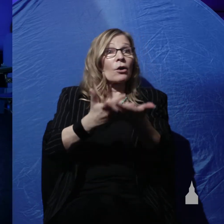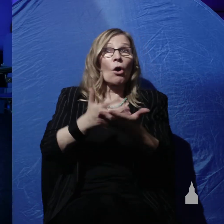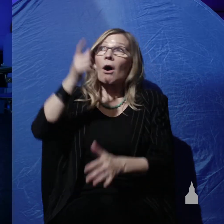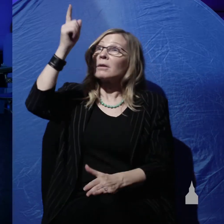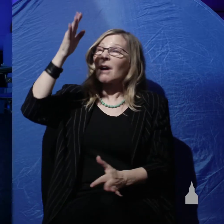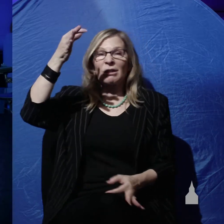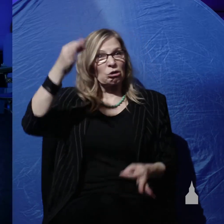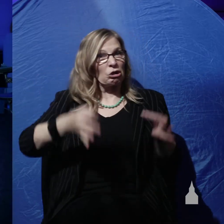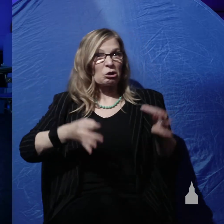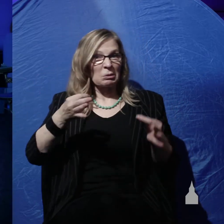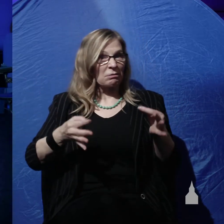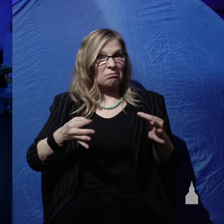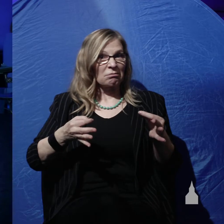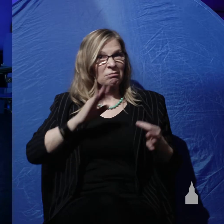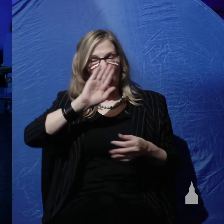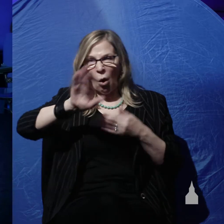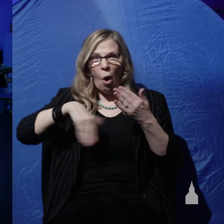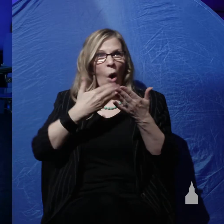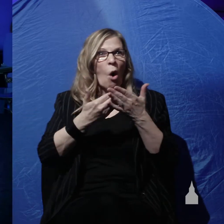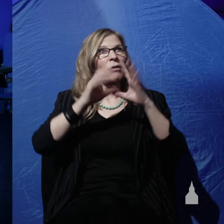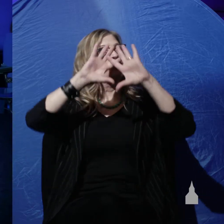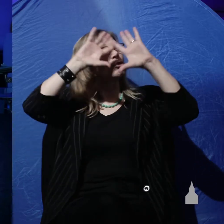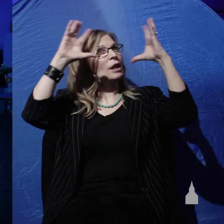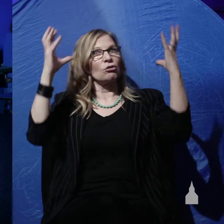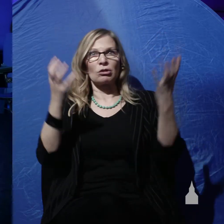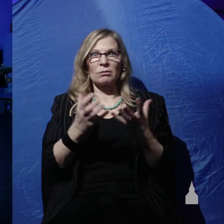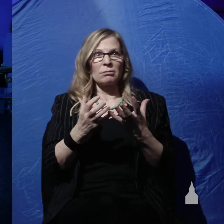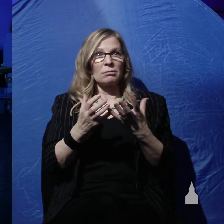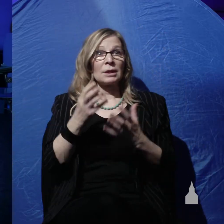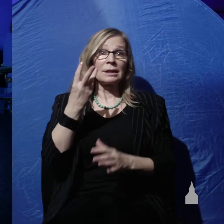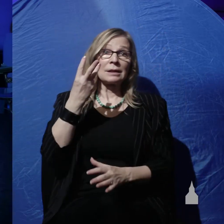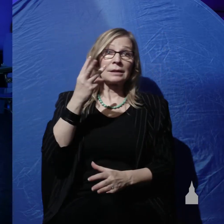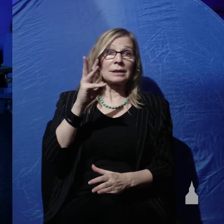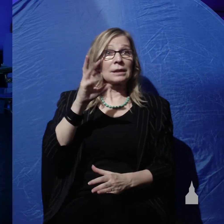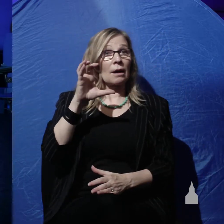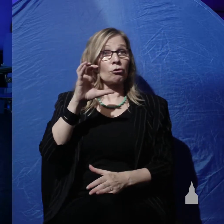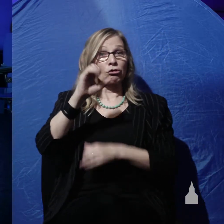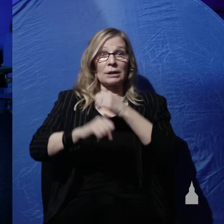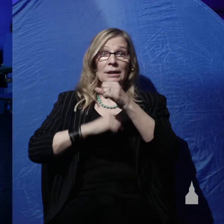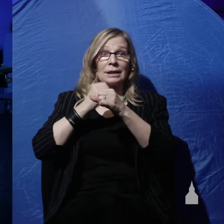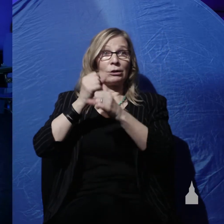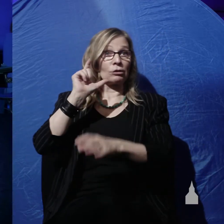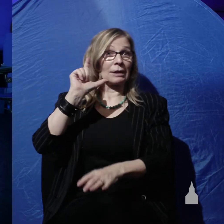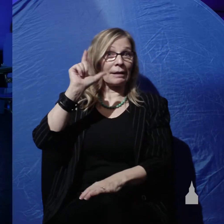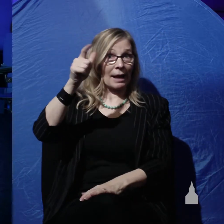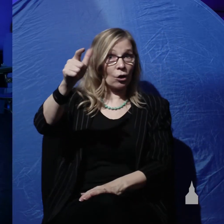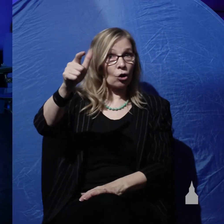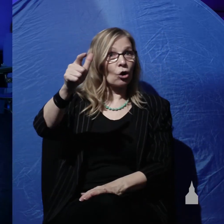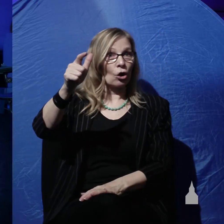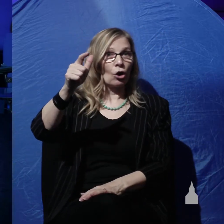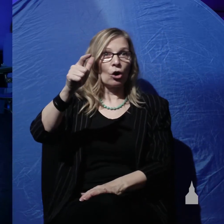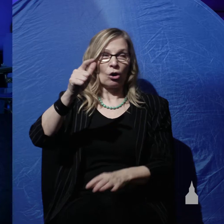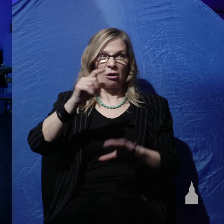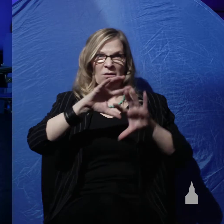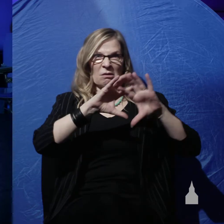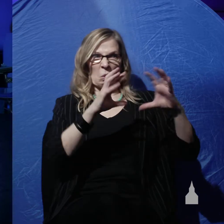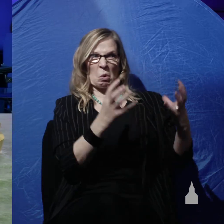on the whole creation. And then 1,600 years later, when the world had become so wicked, God